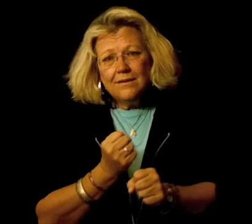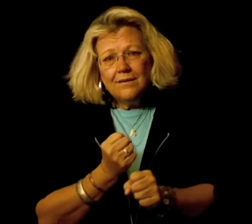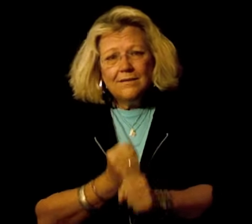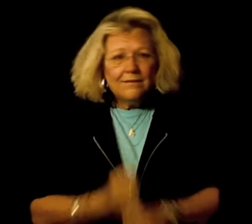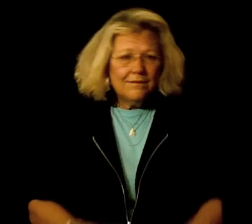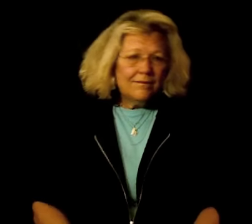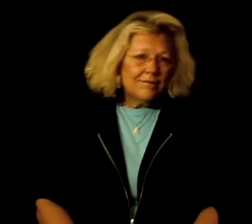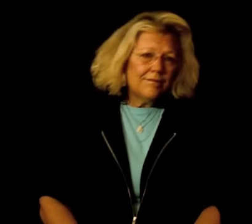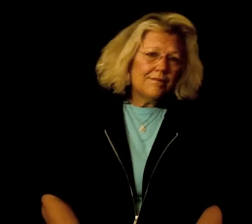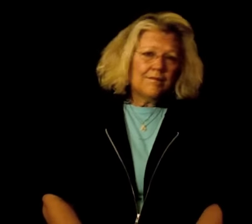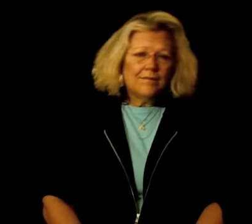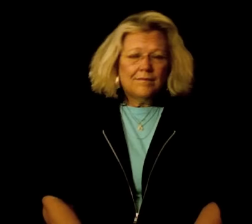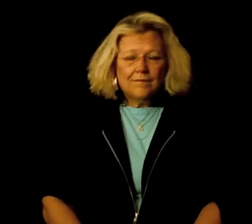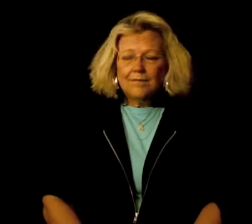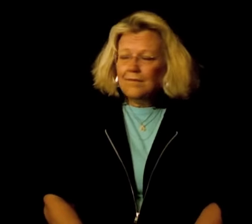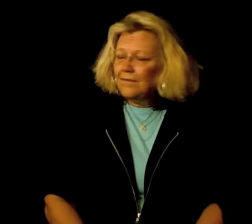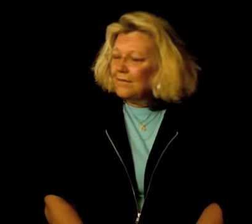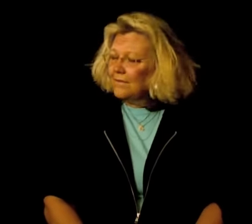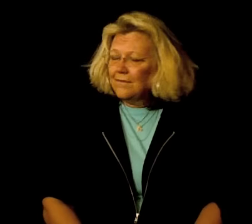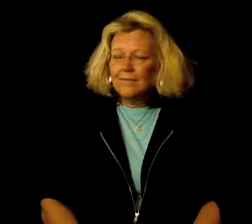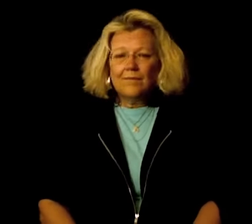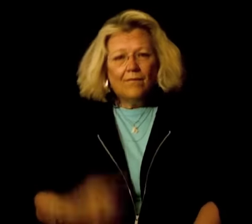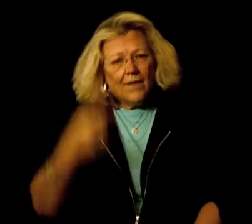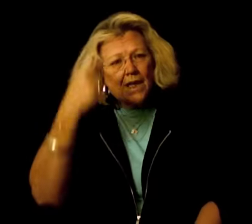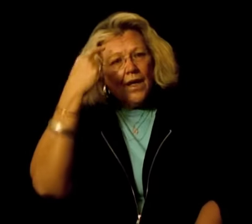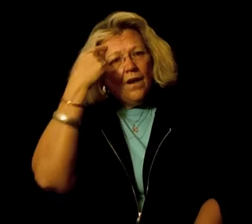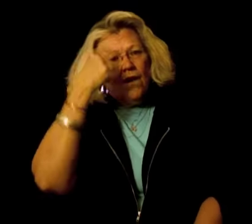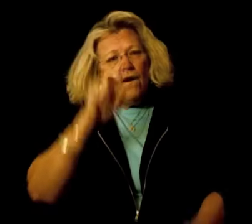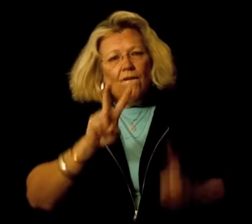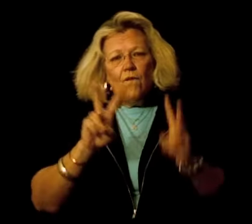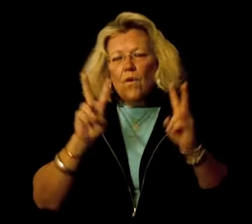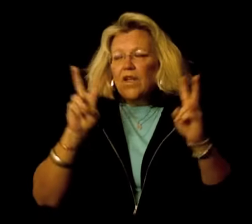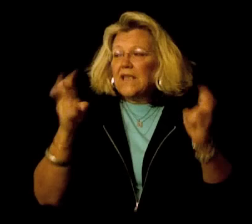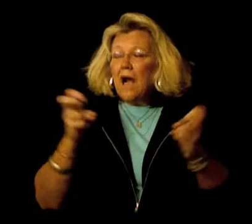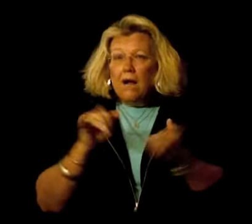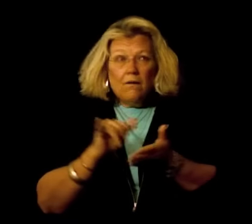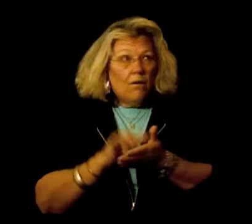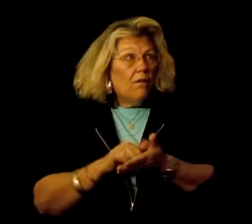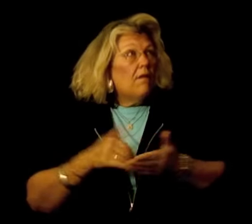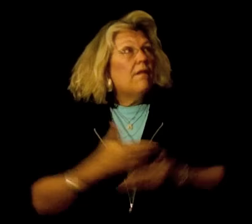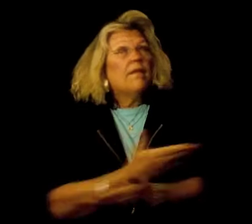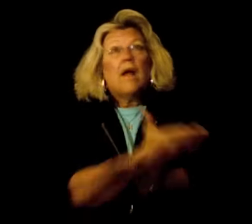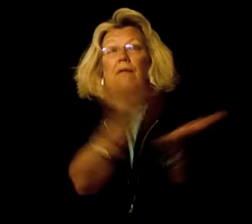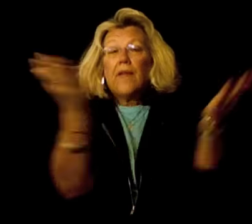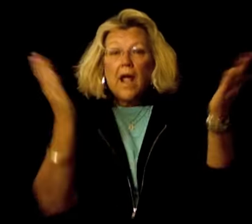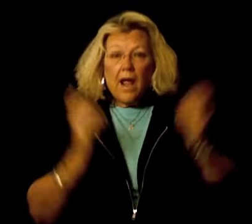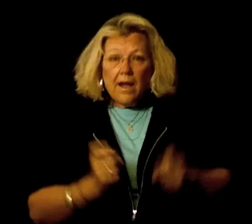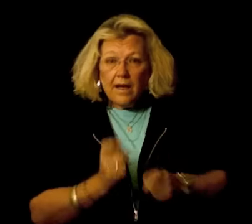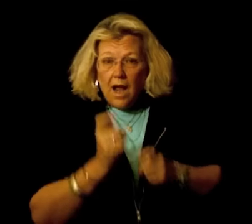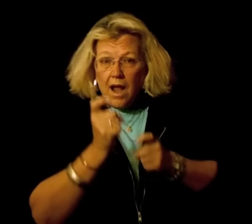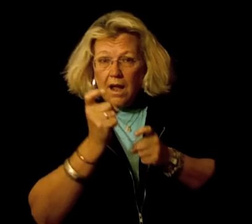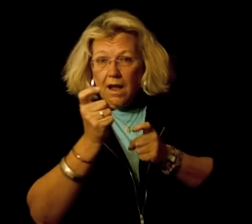for the title that they gave.